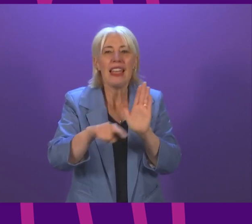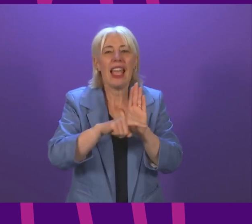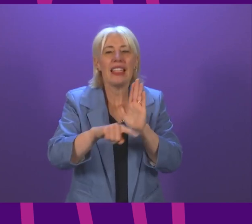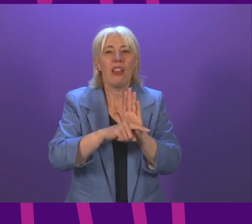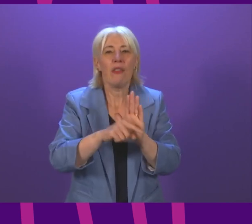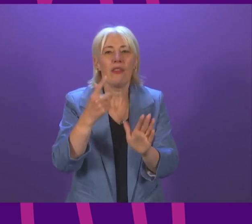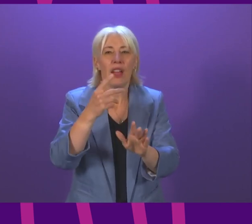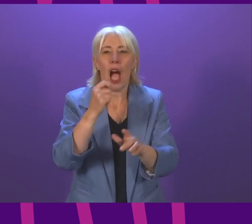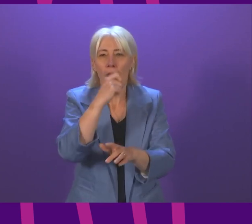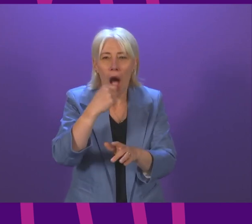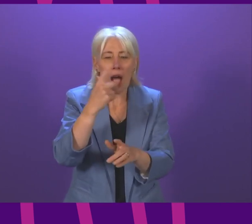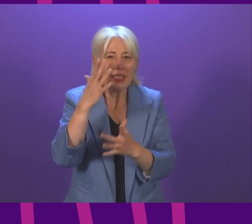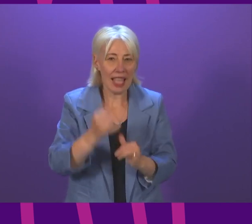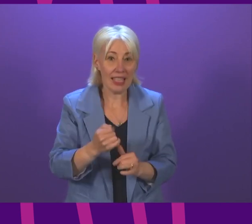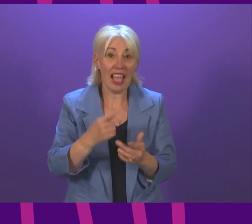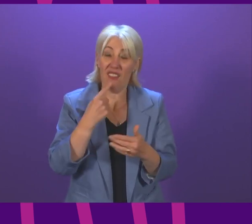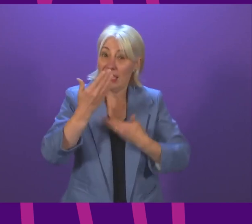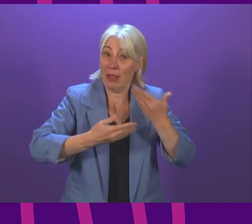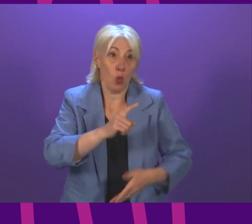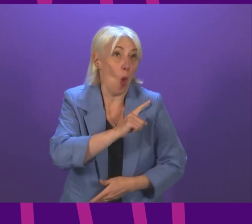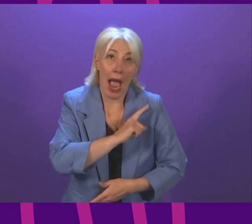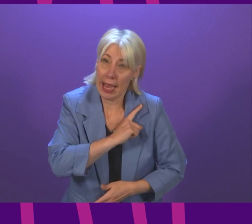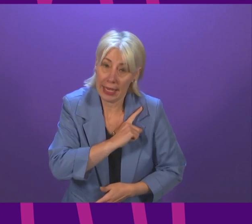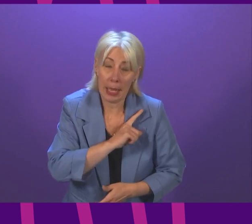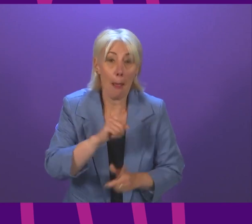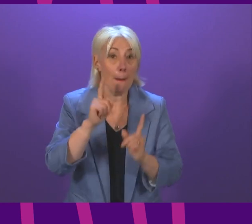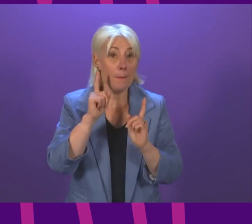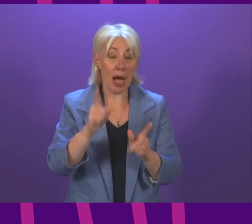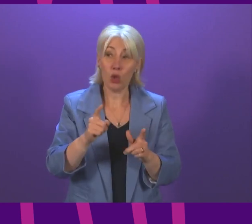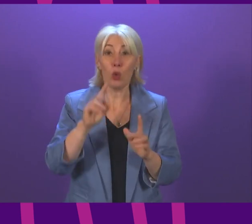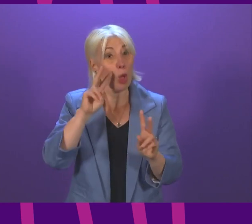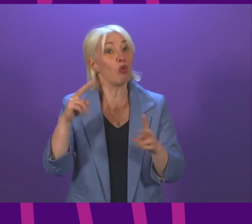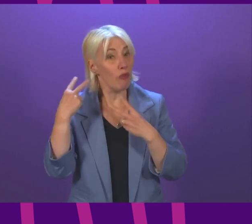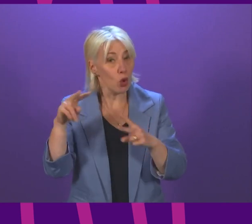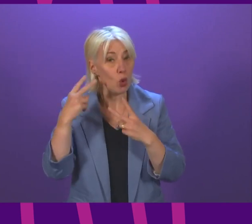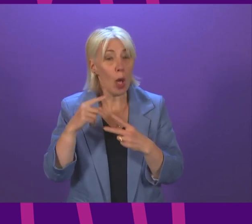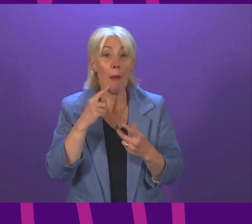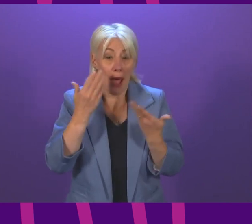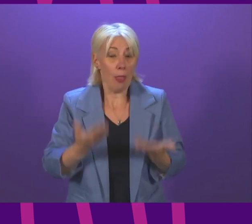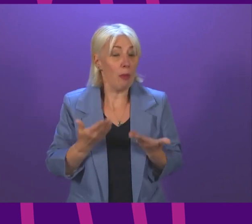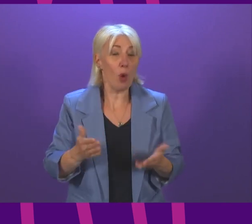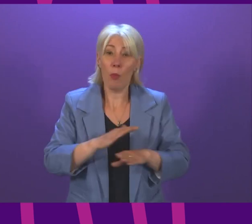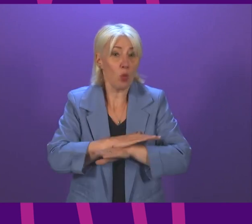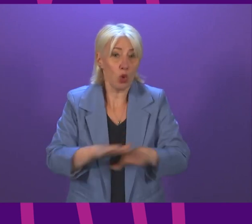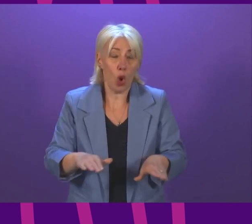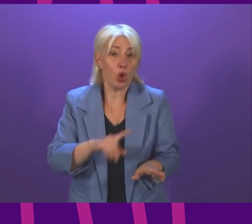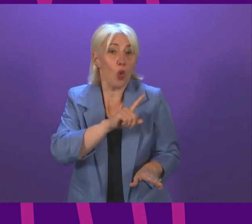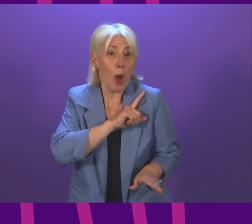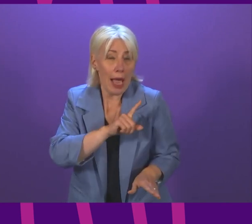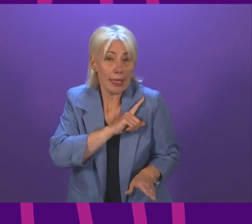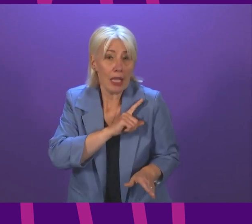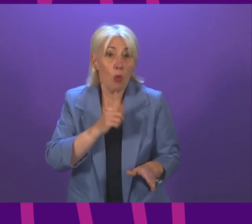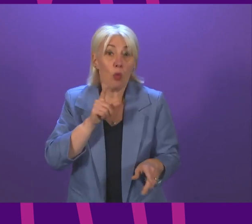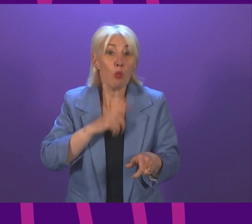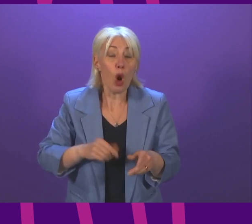why we're not doing that at this point and the fact that we will keep that under review. But the reason we're not doing it right now principally is because we're trying to